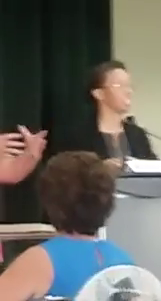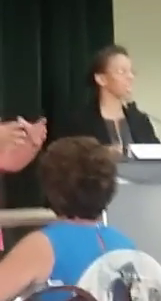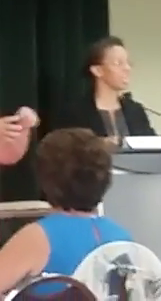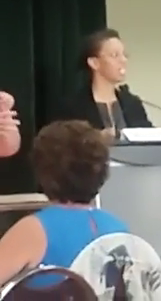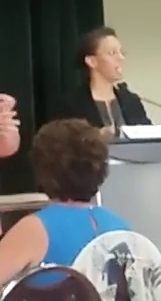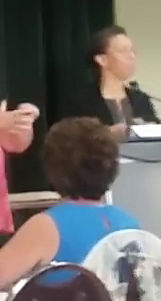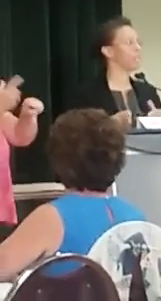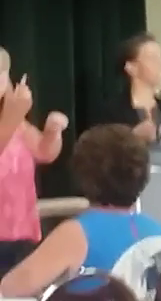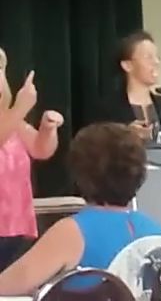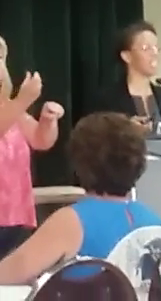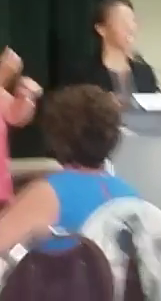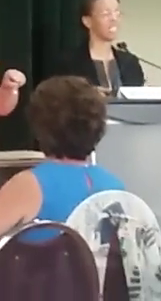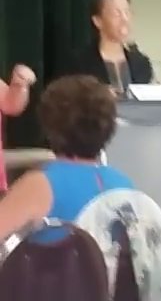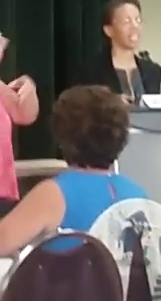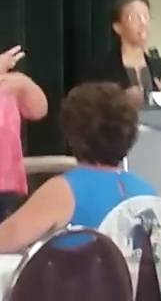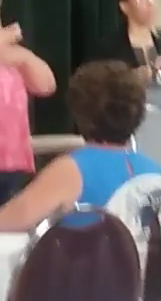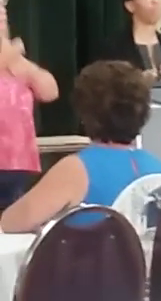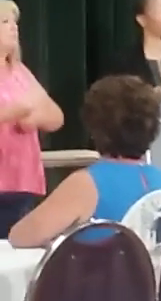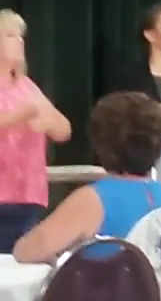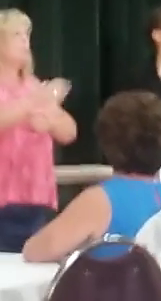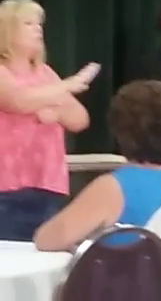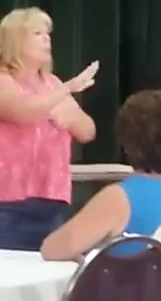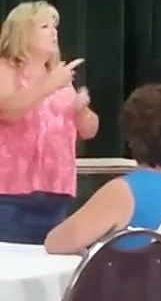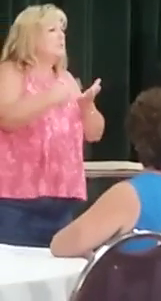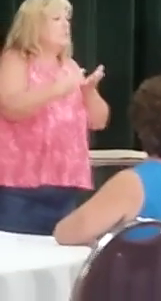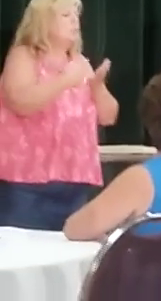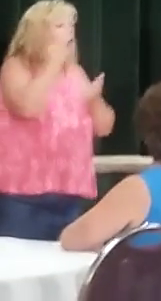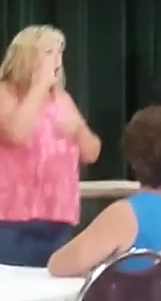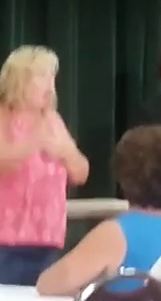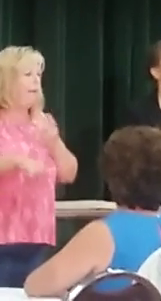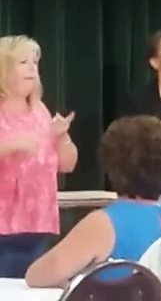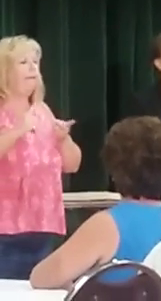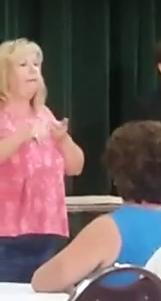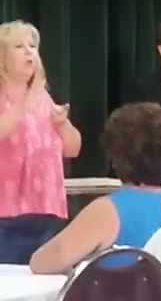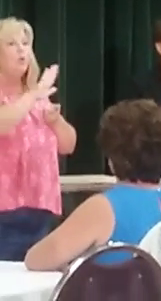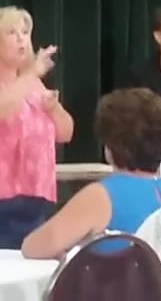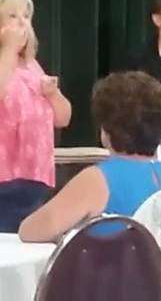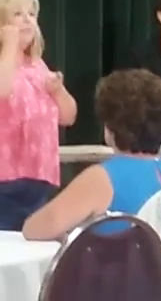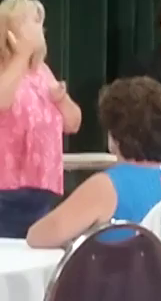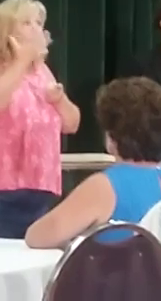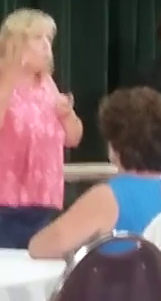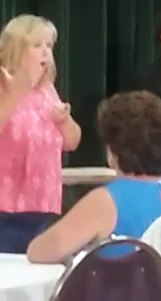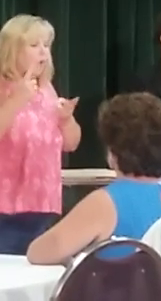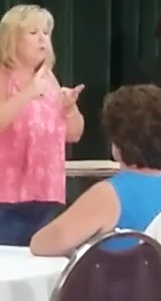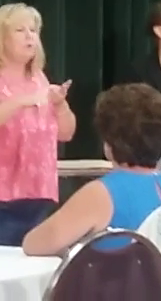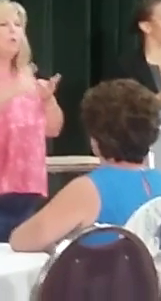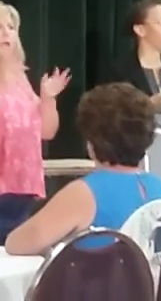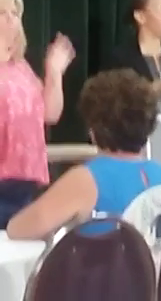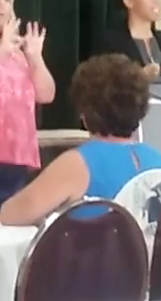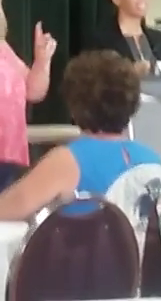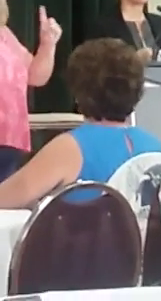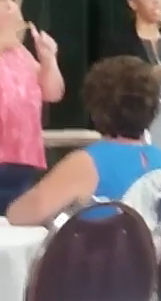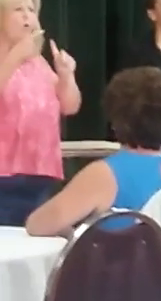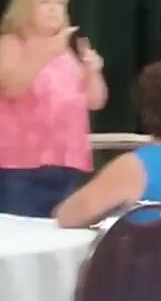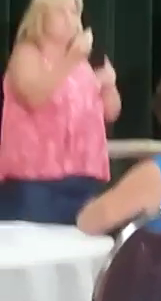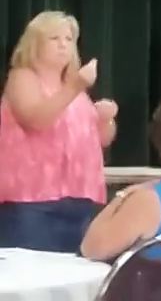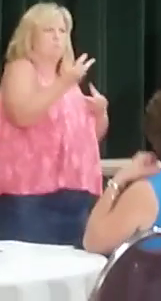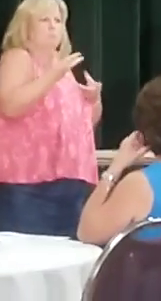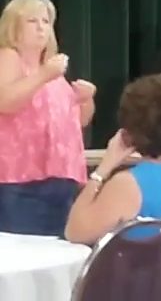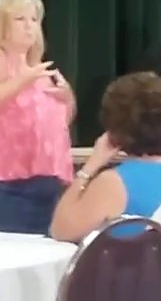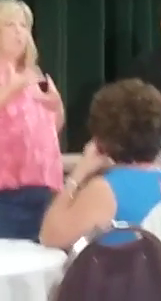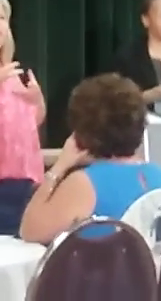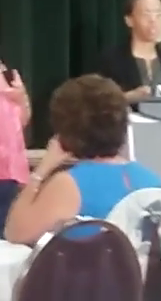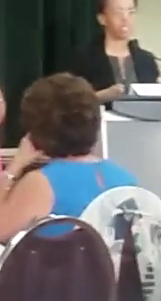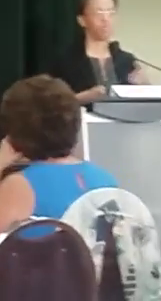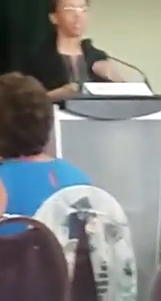was that was discussed, and what are the ideas that came forward, and what it is that you would like for us to know. We'll be collecting these forms